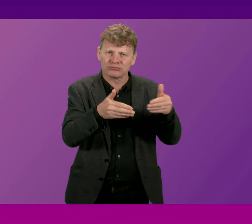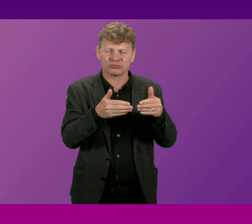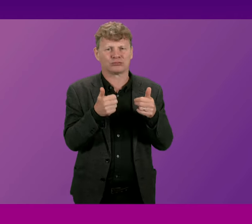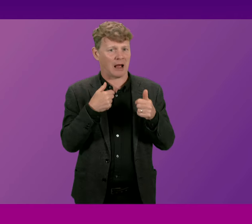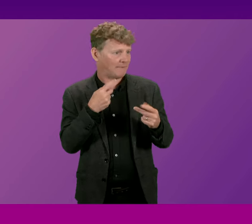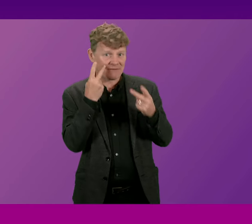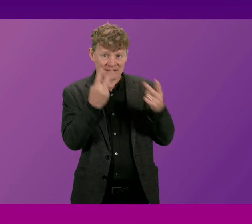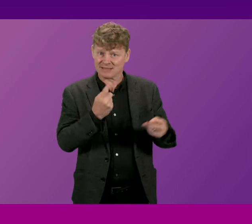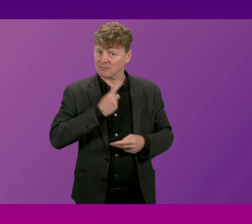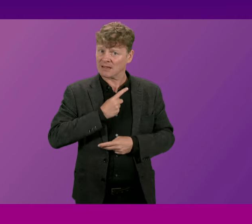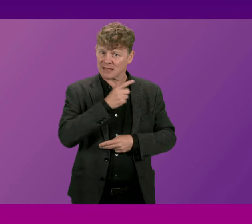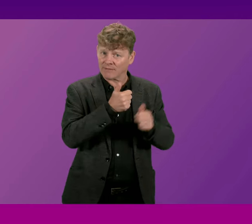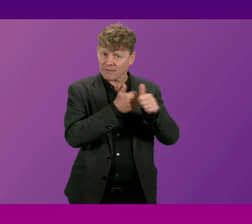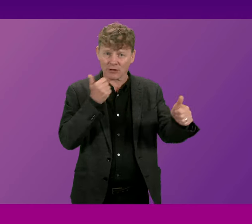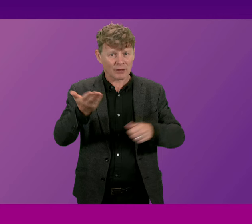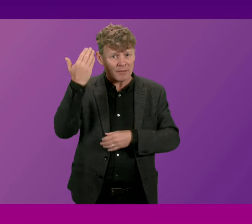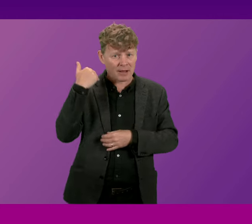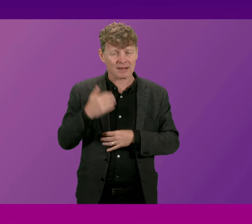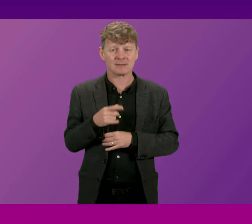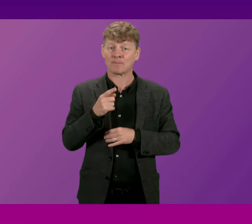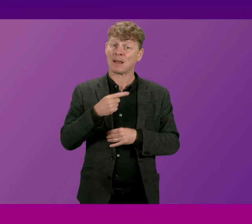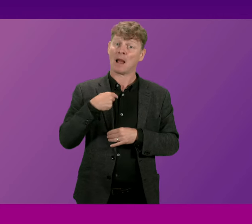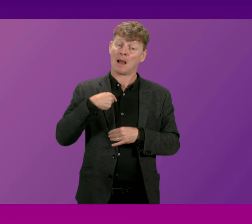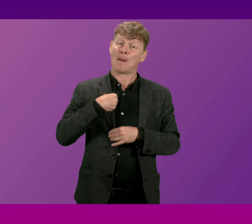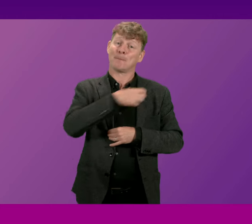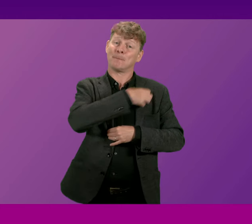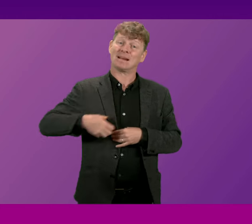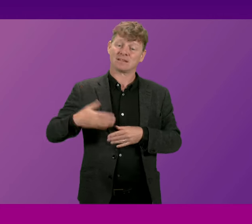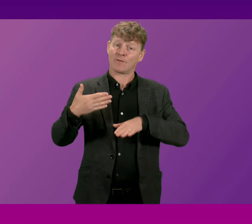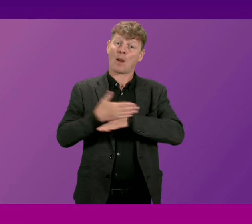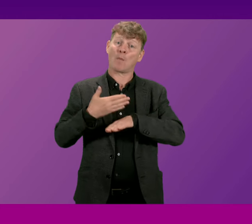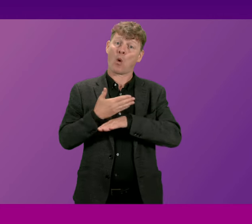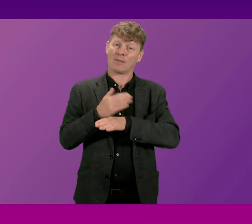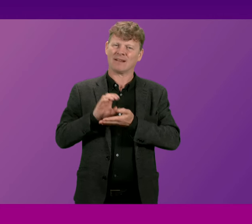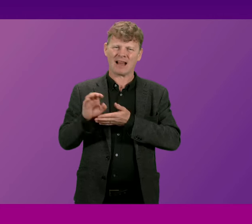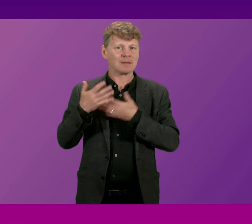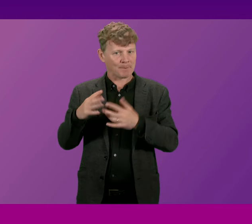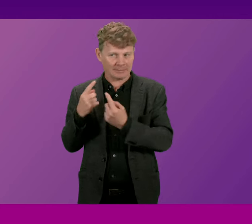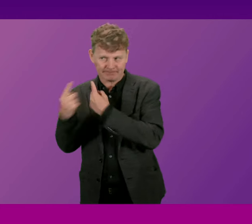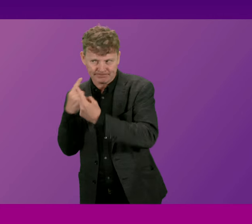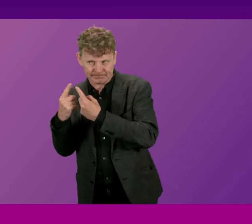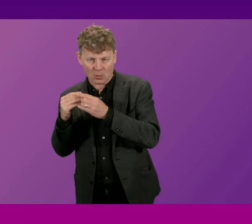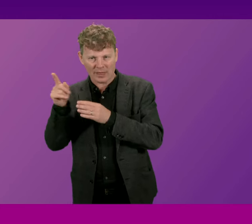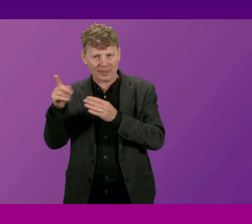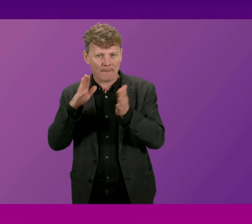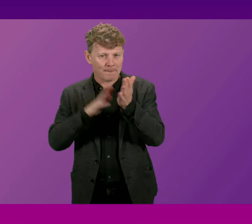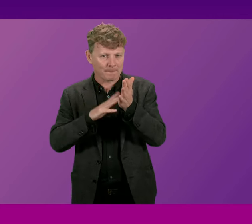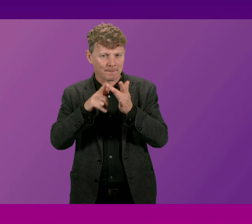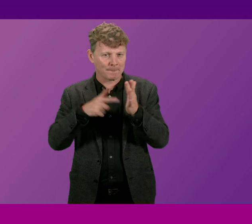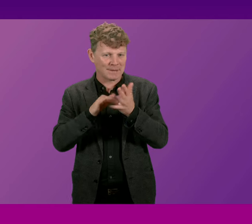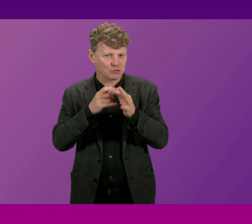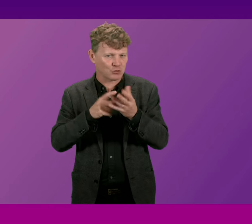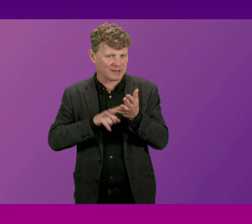visited it myself in the past the Minister for Employment and Investment has spoken with Mitsubishi Electric to understand the